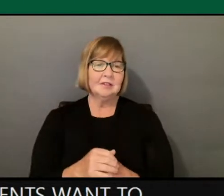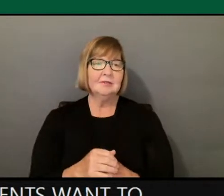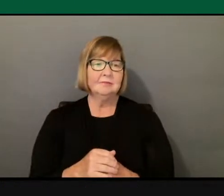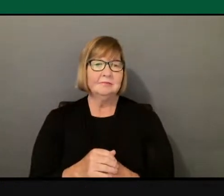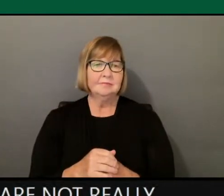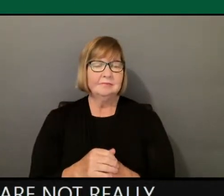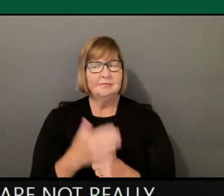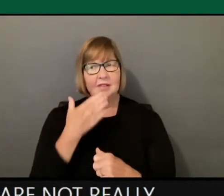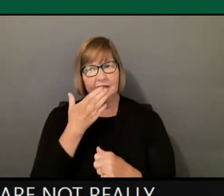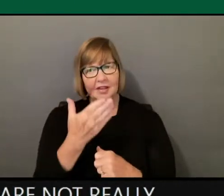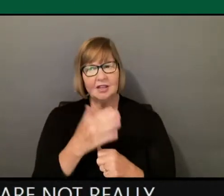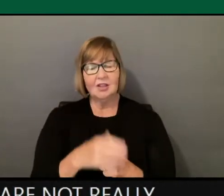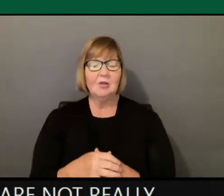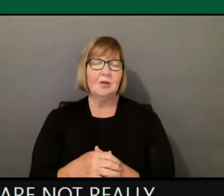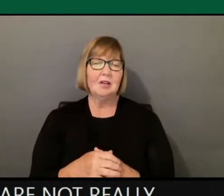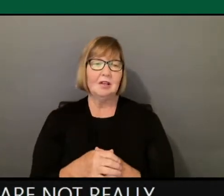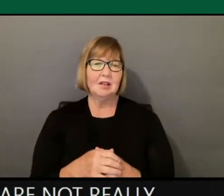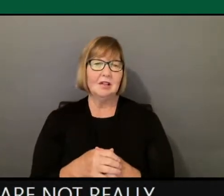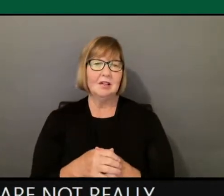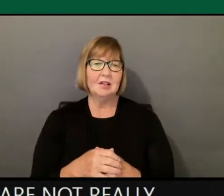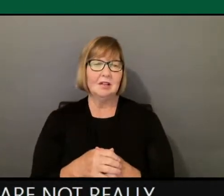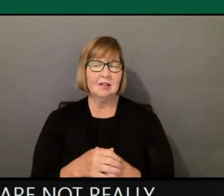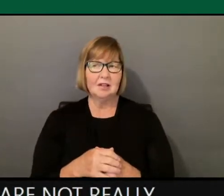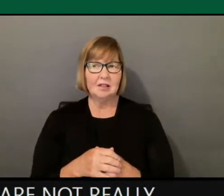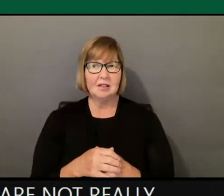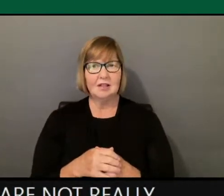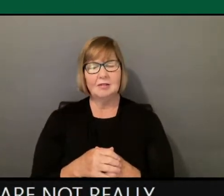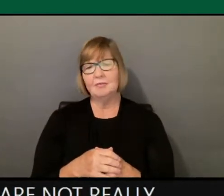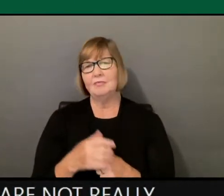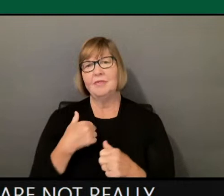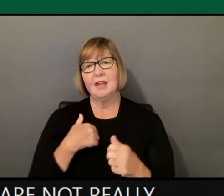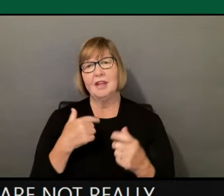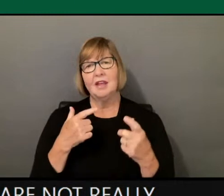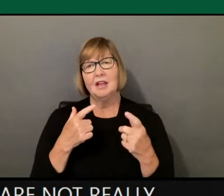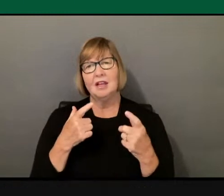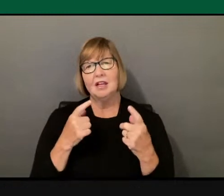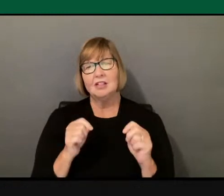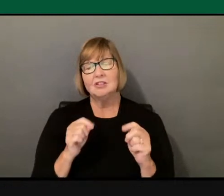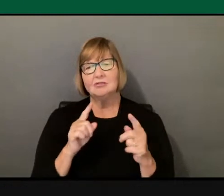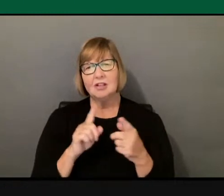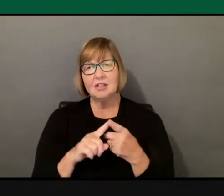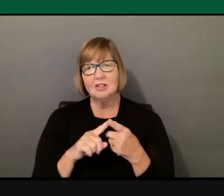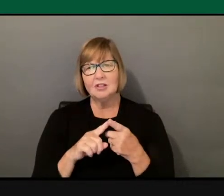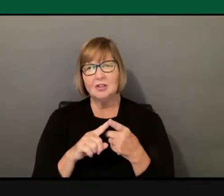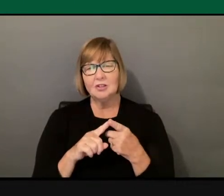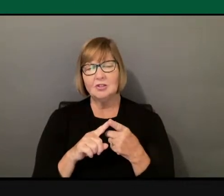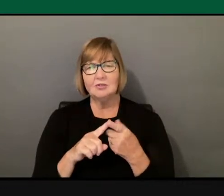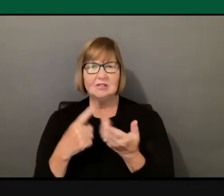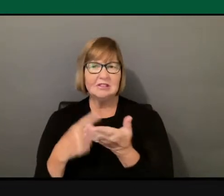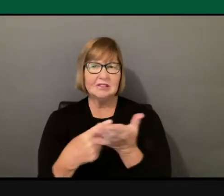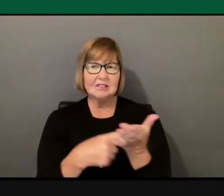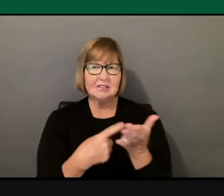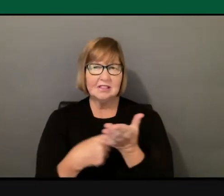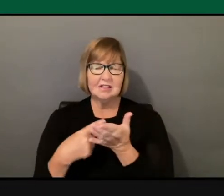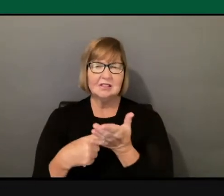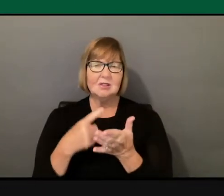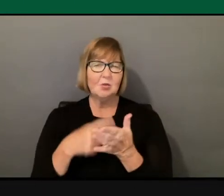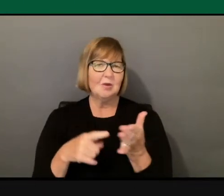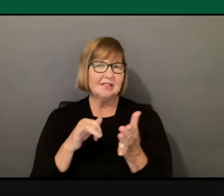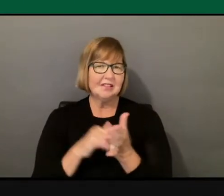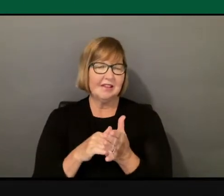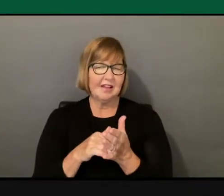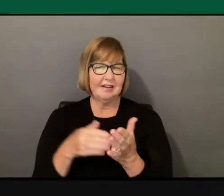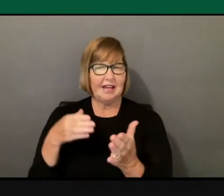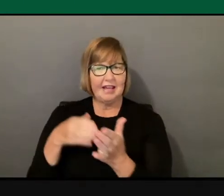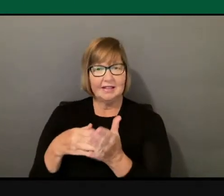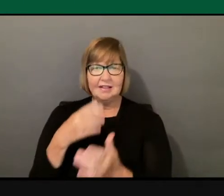So first, I think what I try to do is to highlight or just talk about what anti-Semitism is. And it's pretty easy to